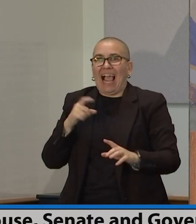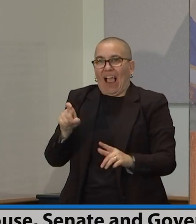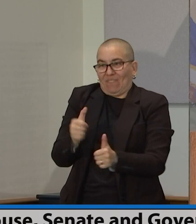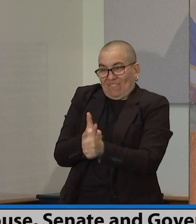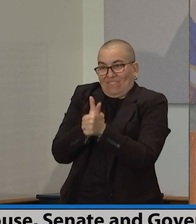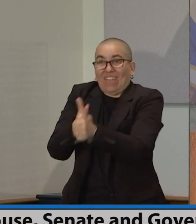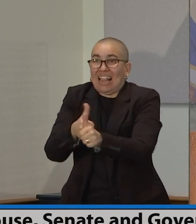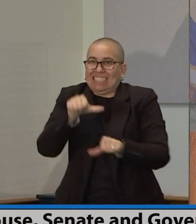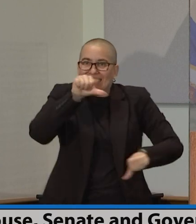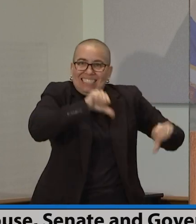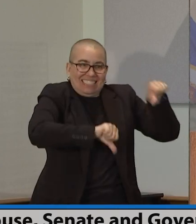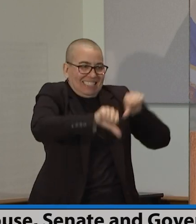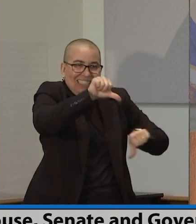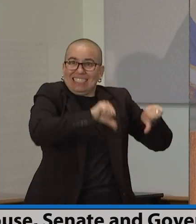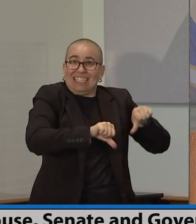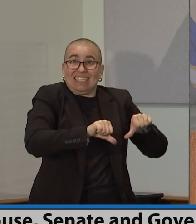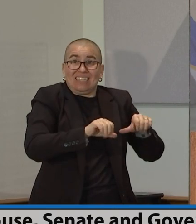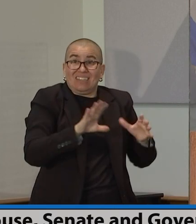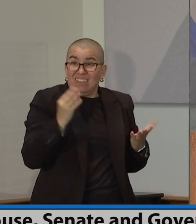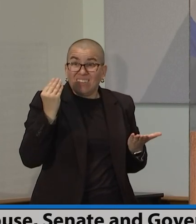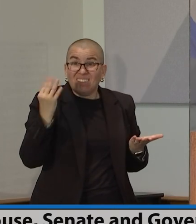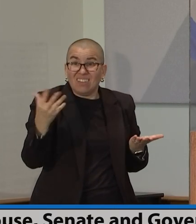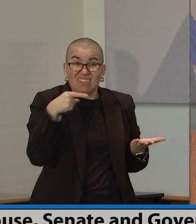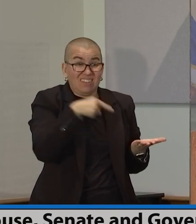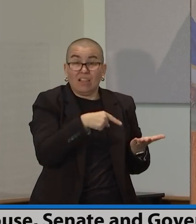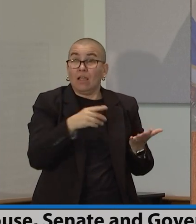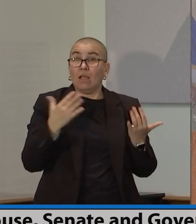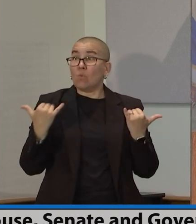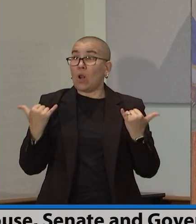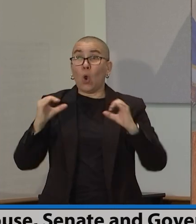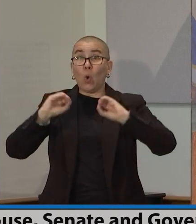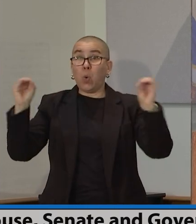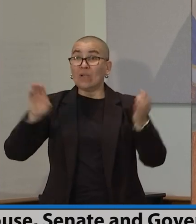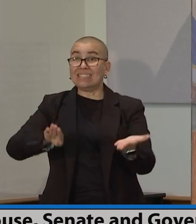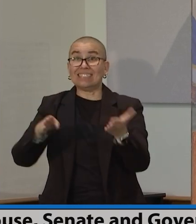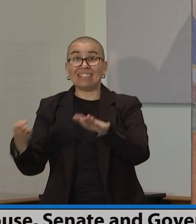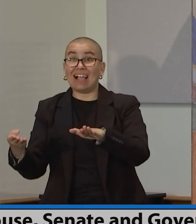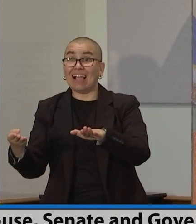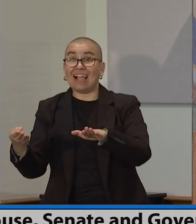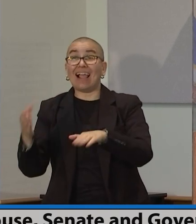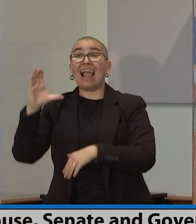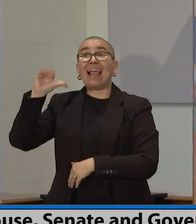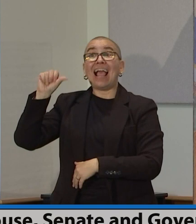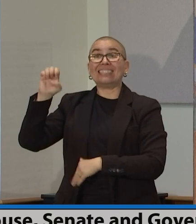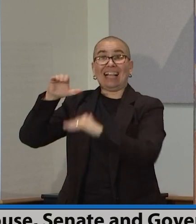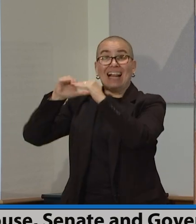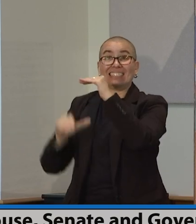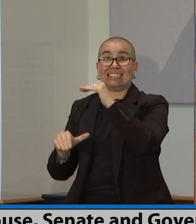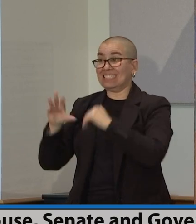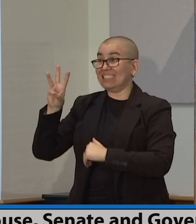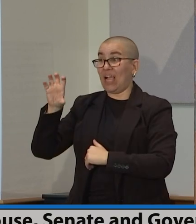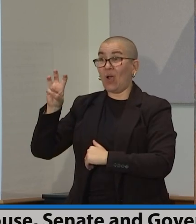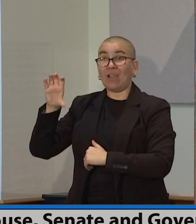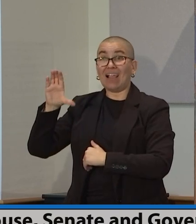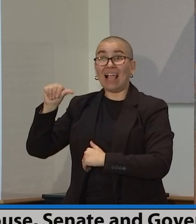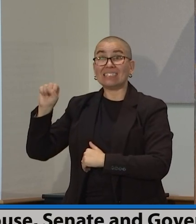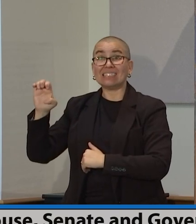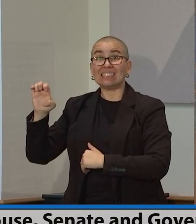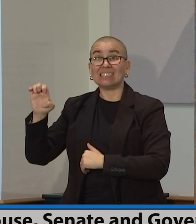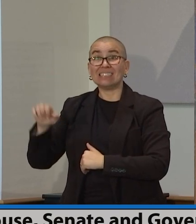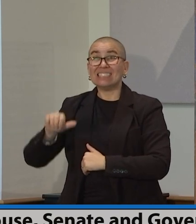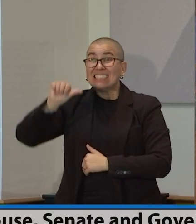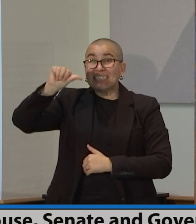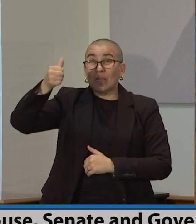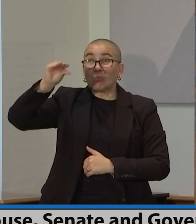had for the first time in months under 600 cases. We had 36 less beds being used, which is about a 10% reduction. Um,